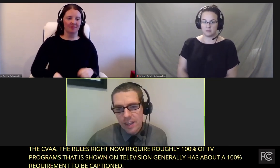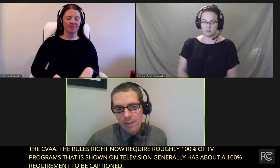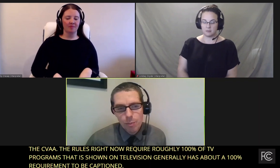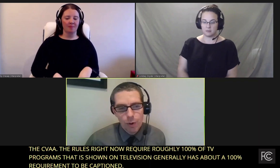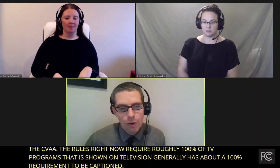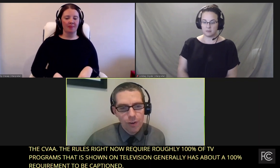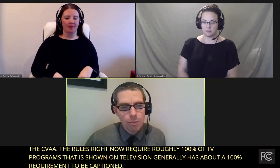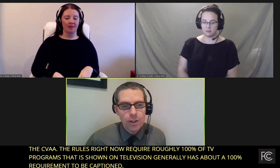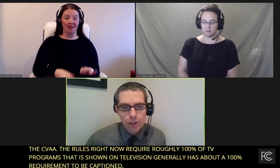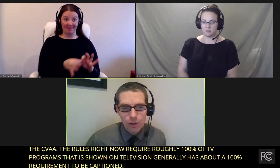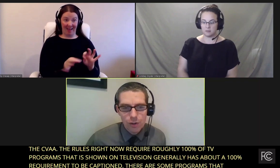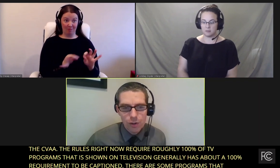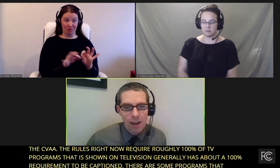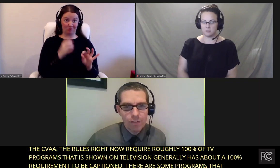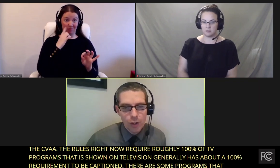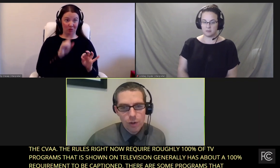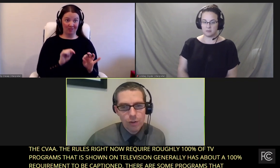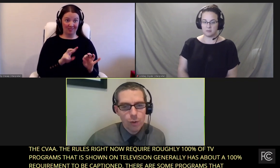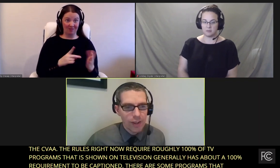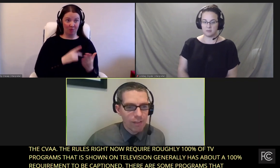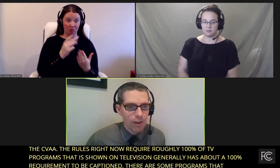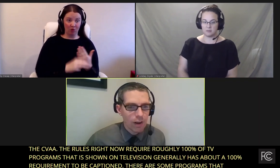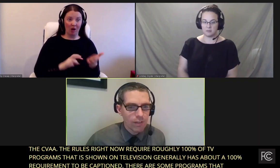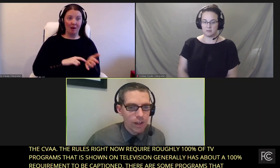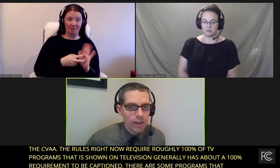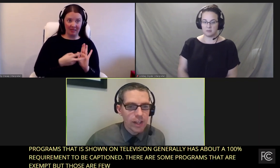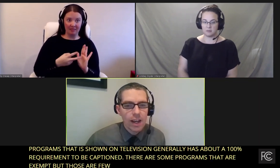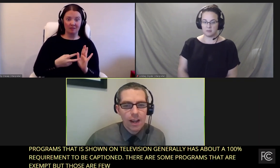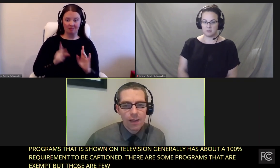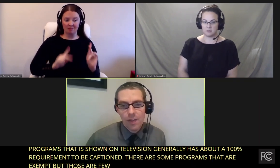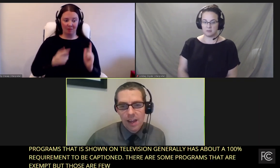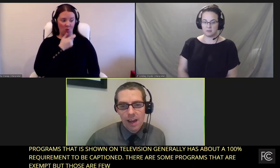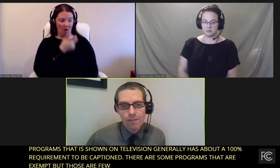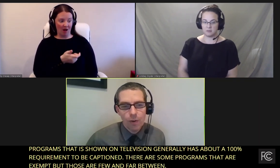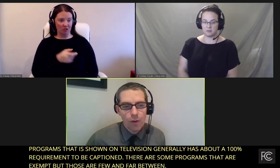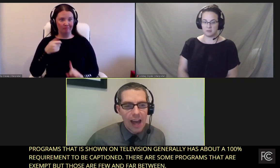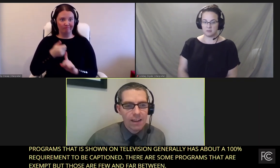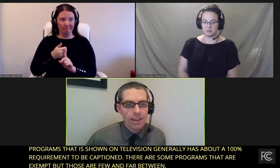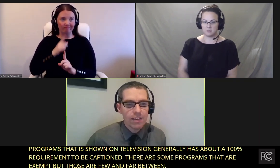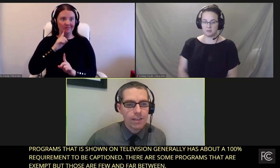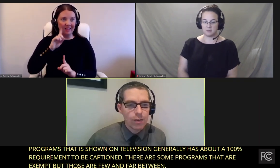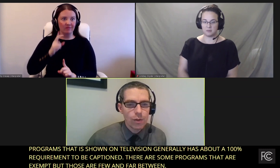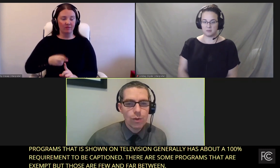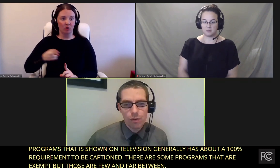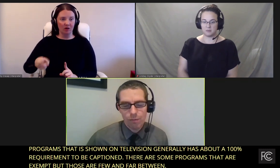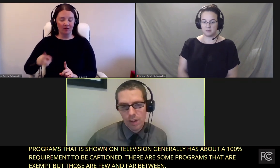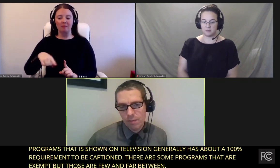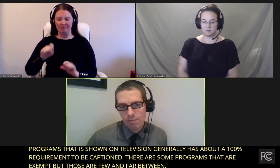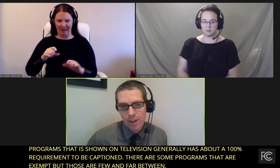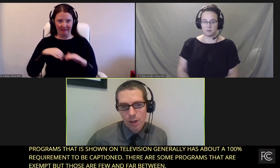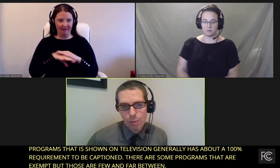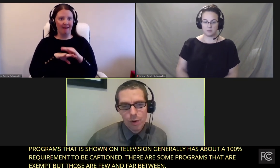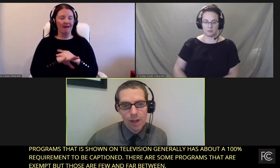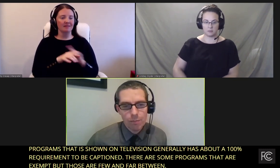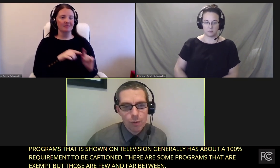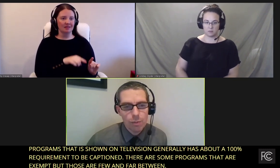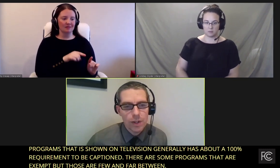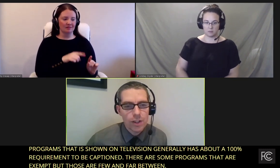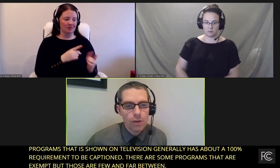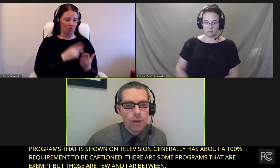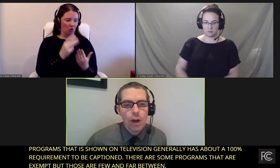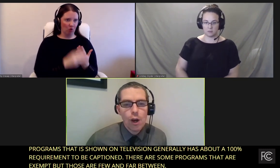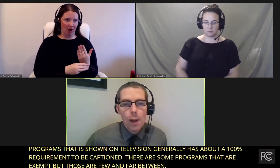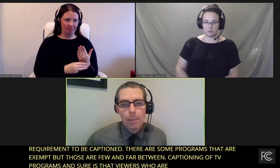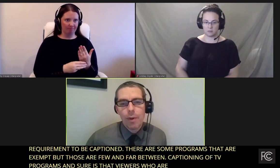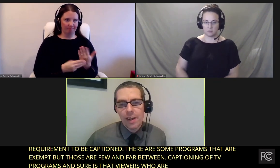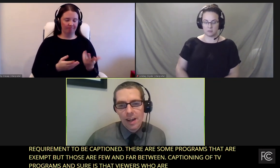captioning of TV programs ensures that viewers who are deaf and hard of hearing, that they have full access to the video program, to